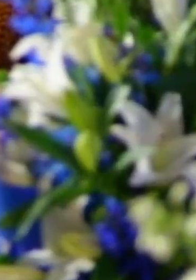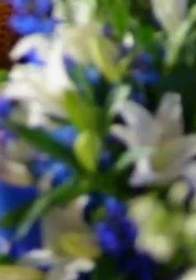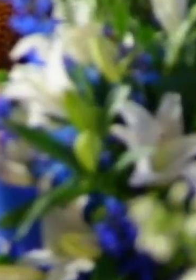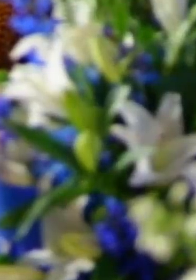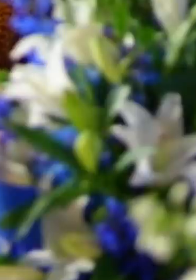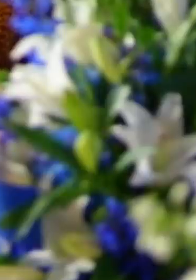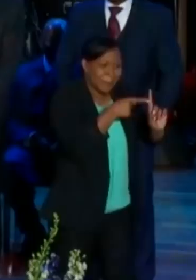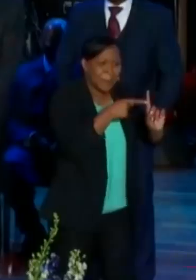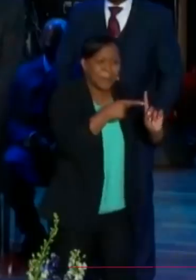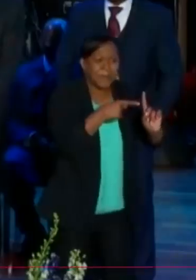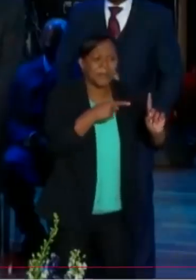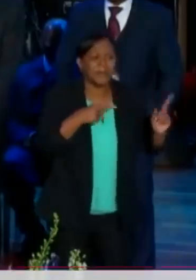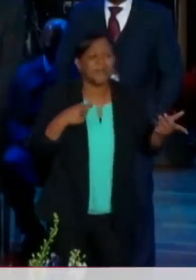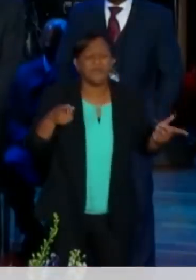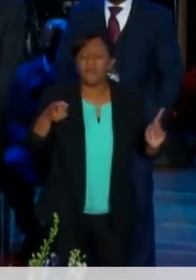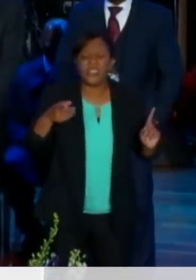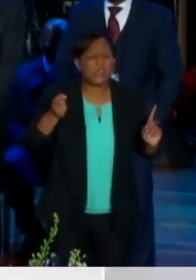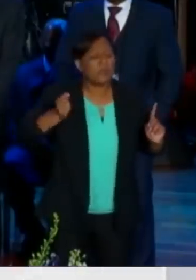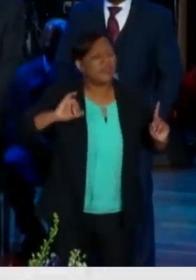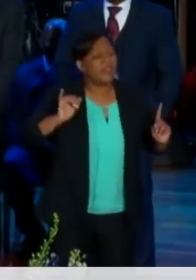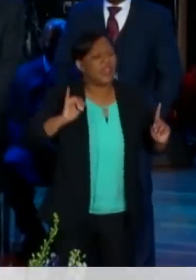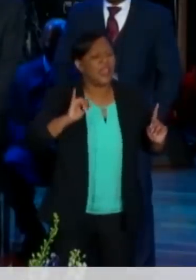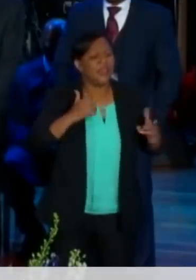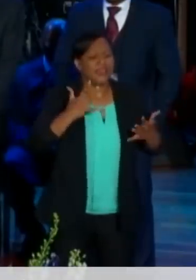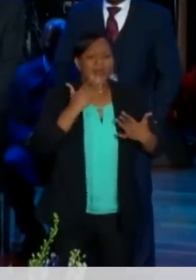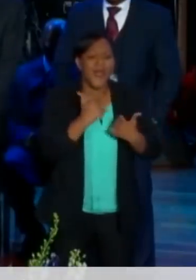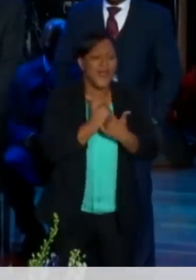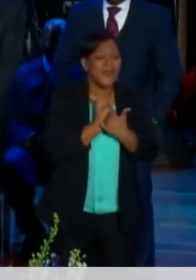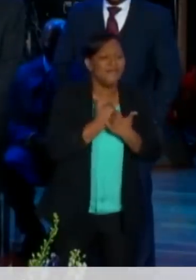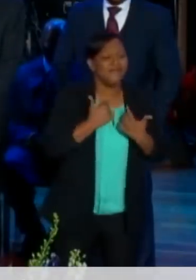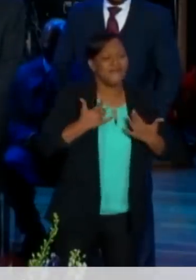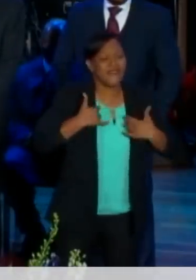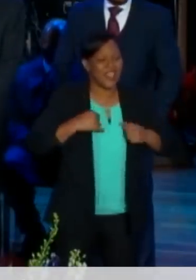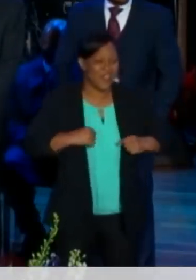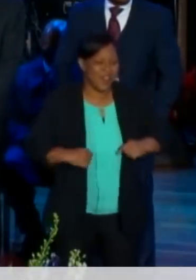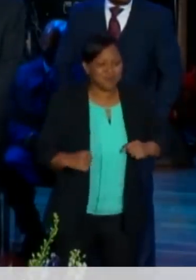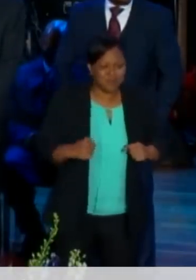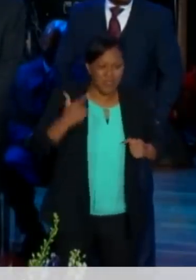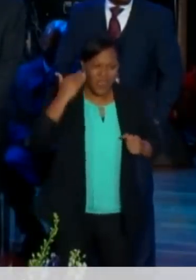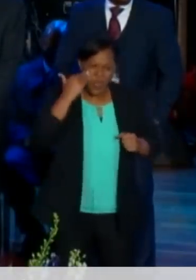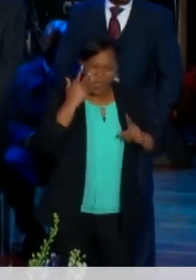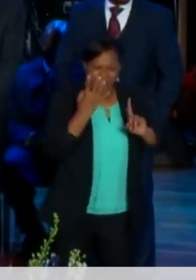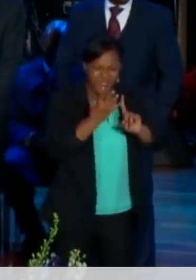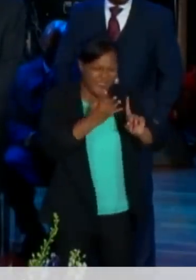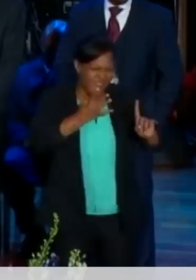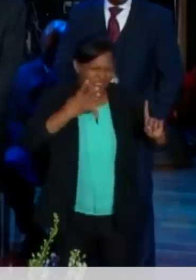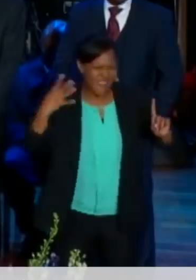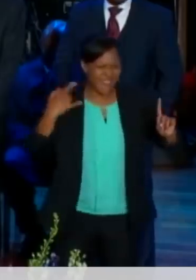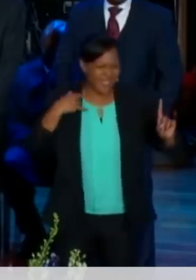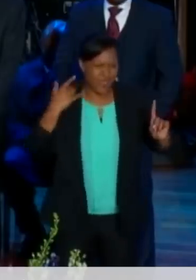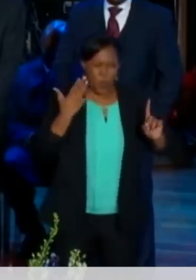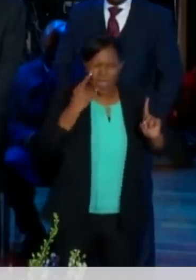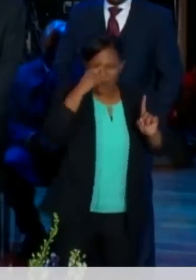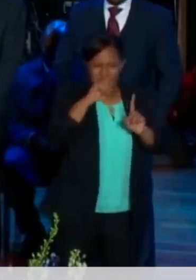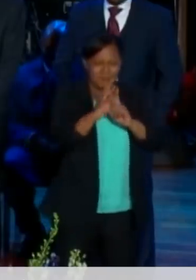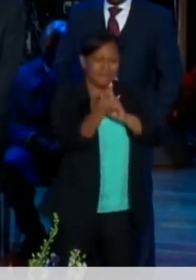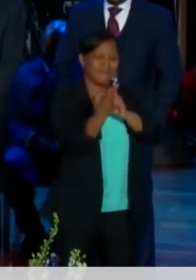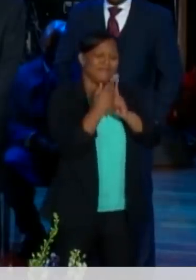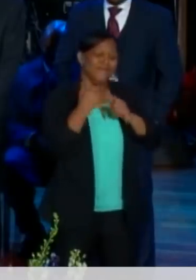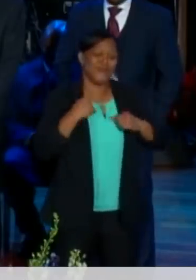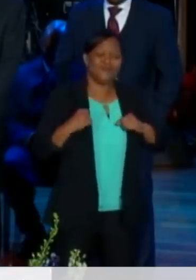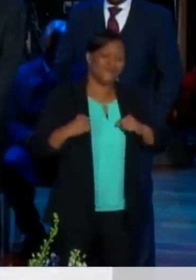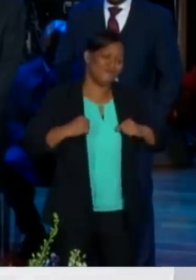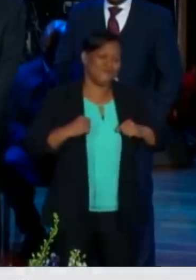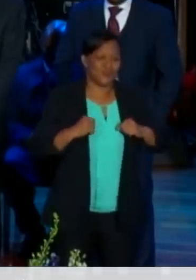he was like a general. Every day he walks outside. It'd be a line of people like just like when we came in wanting to